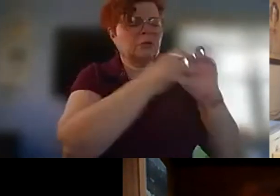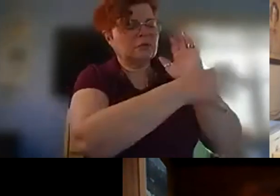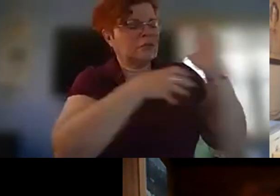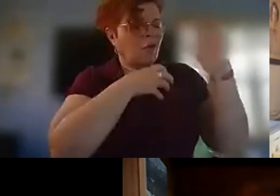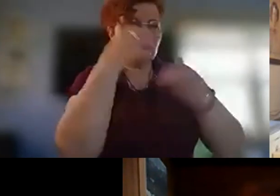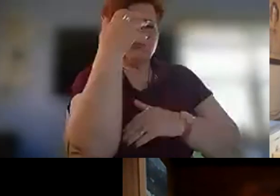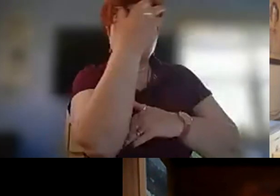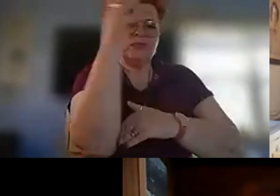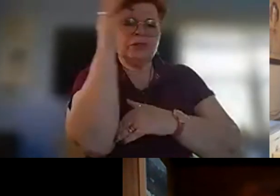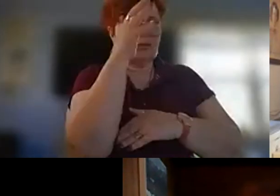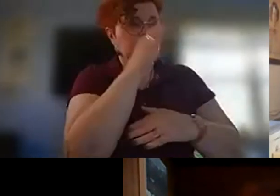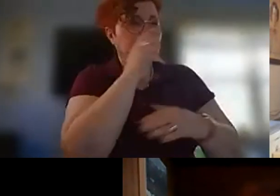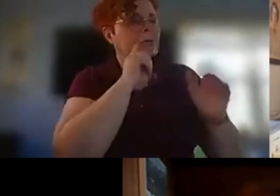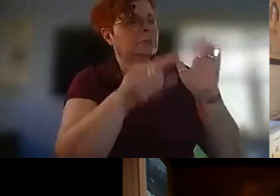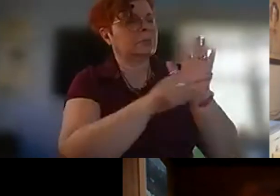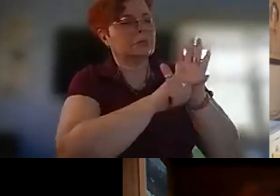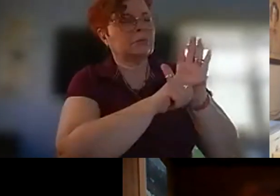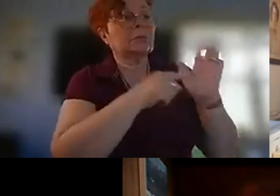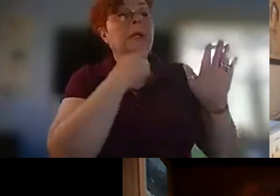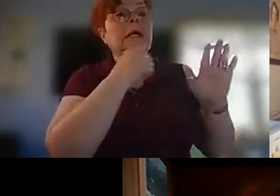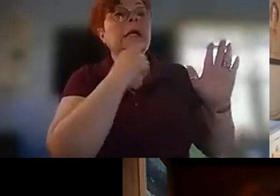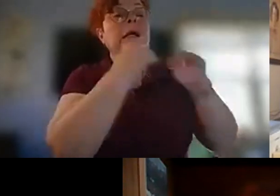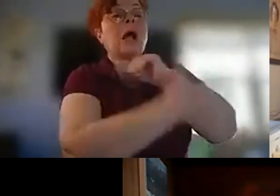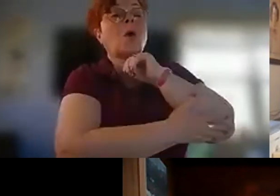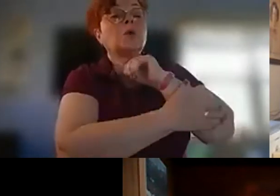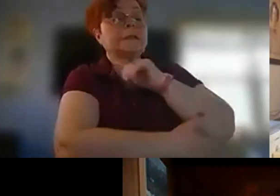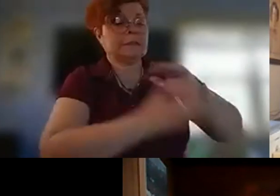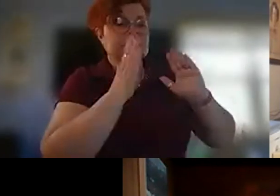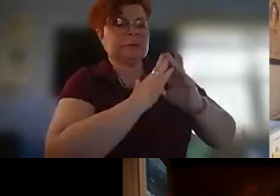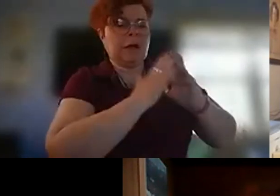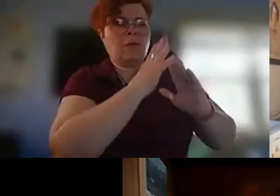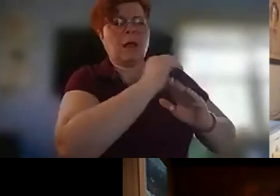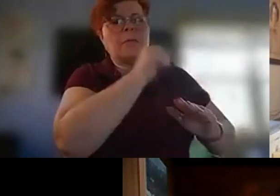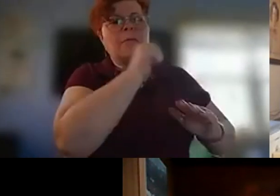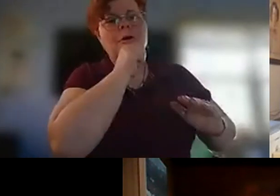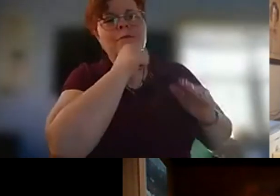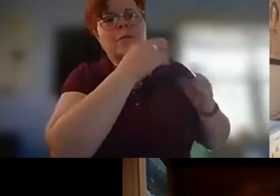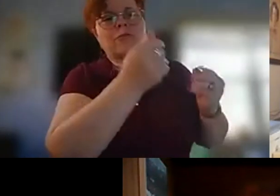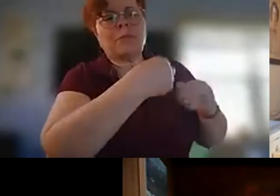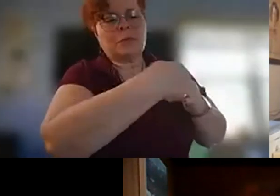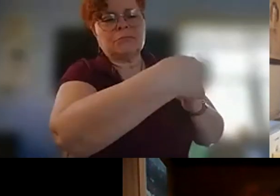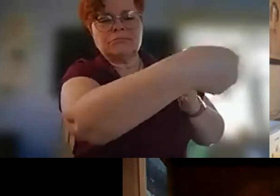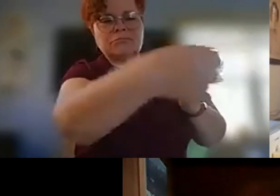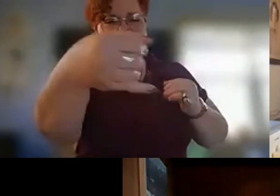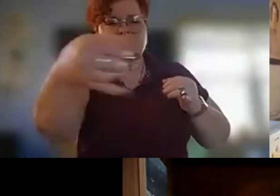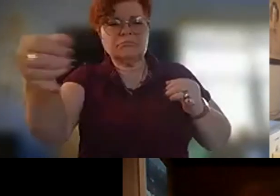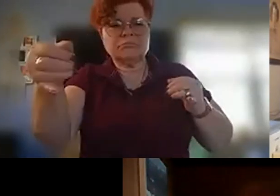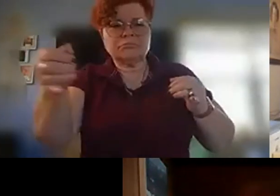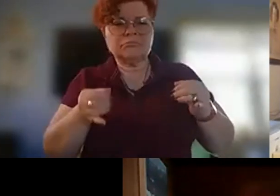county town and private property boundaries we come to consider this quiet drama